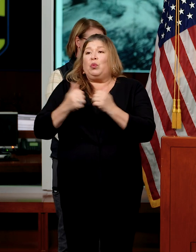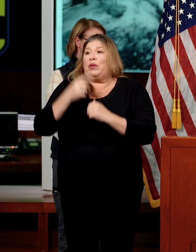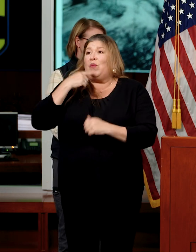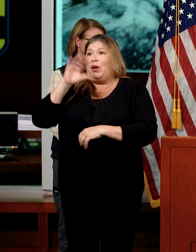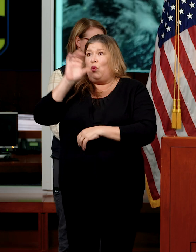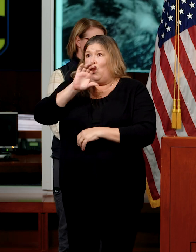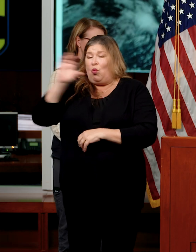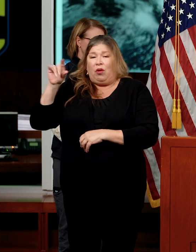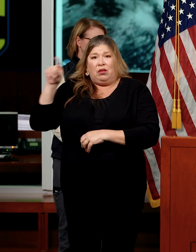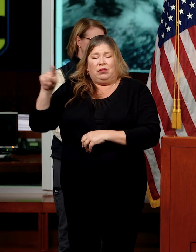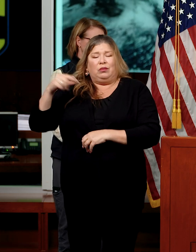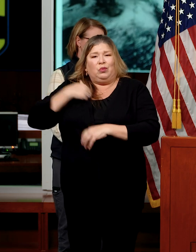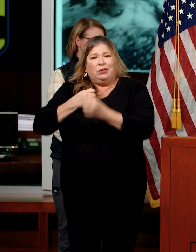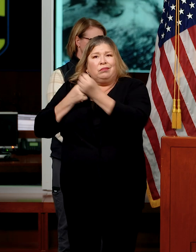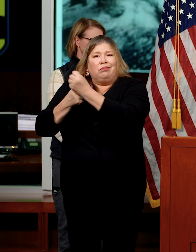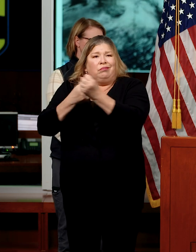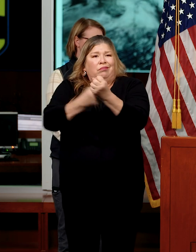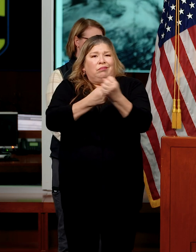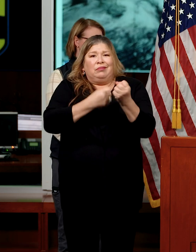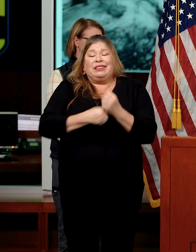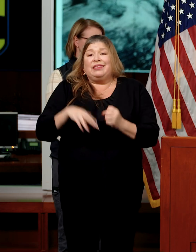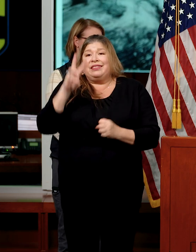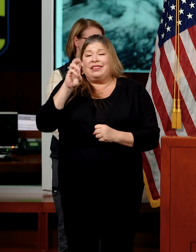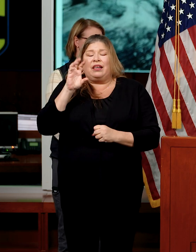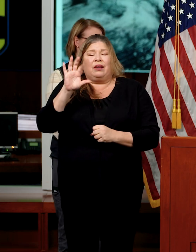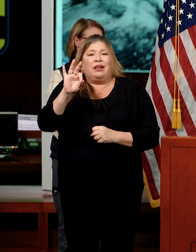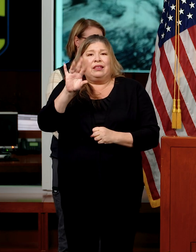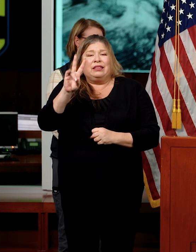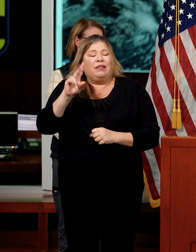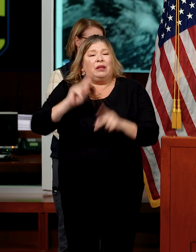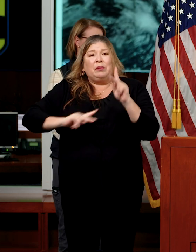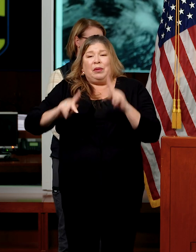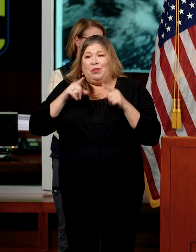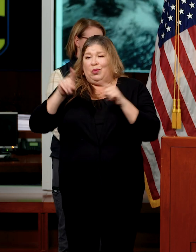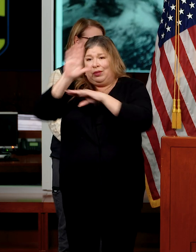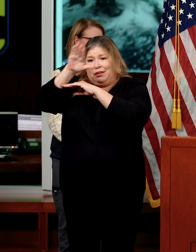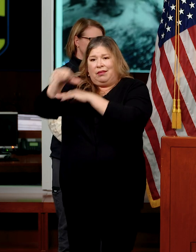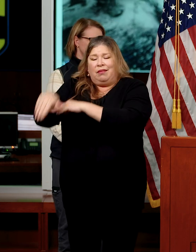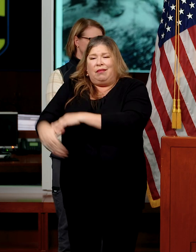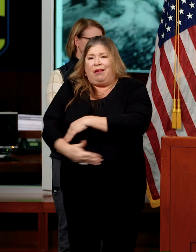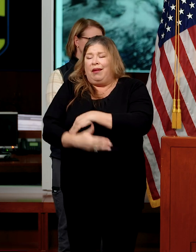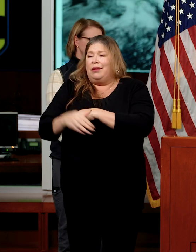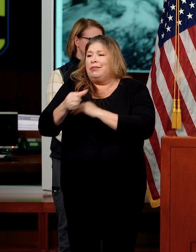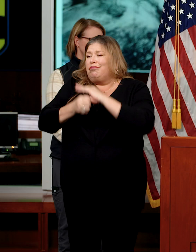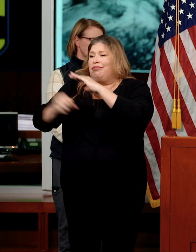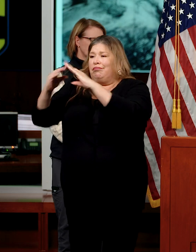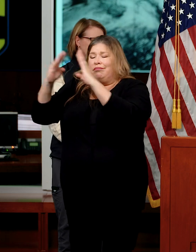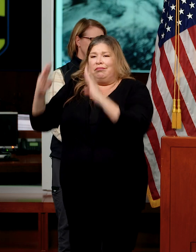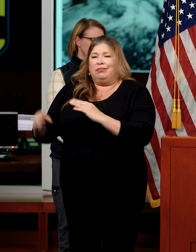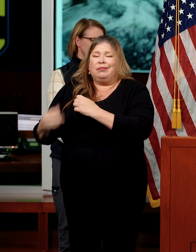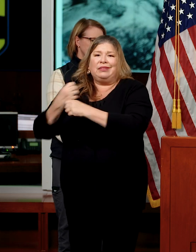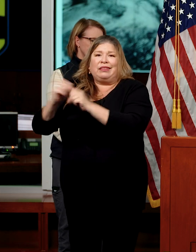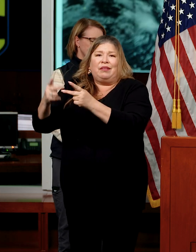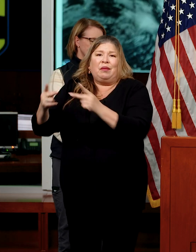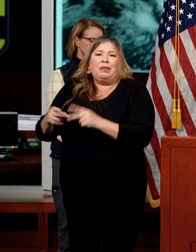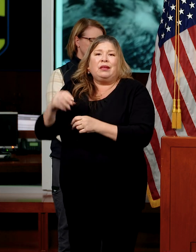supported 697 individuals overnight across 26 shelters in 10 counties. In addition,